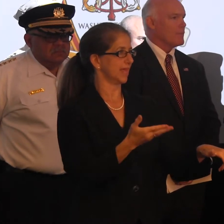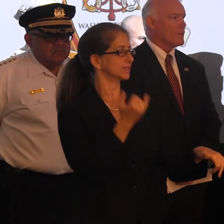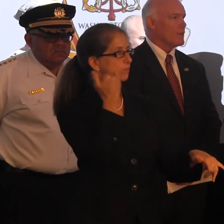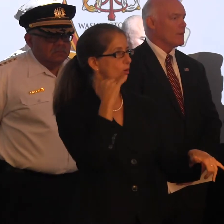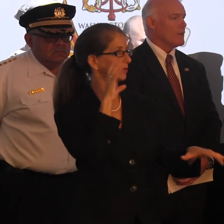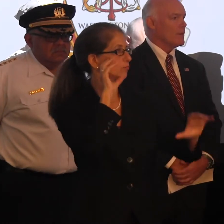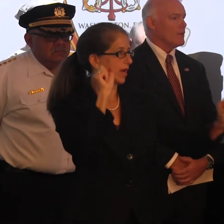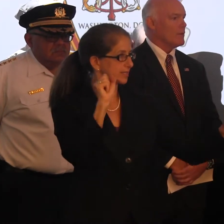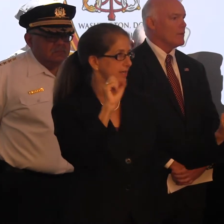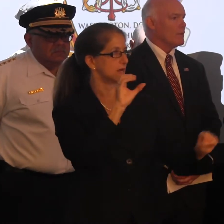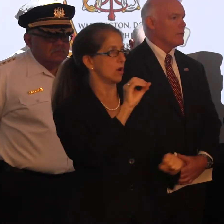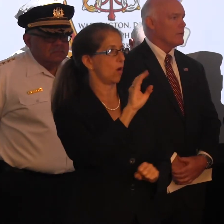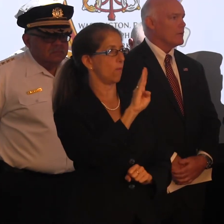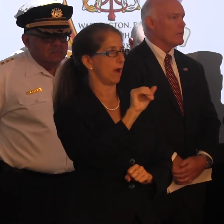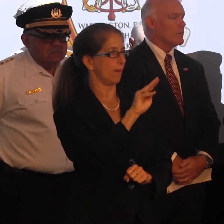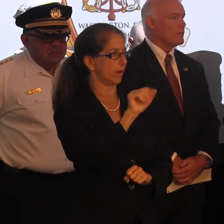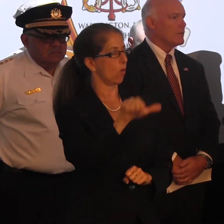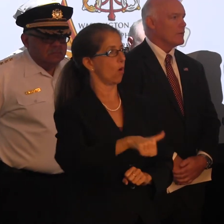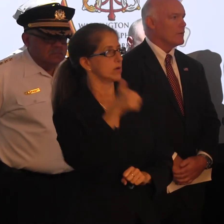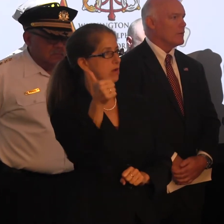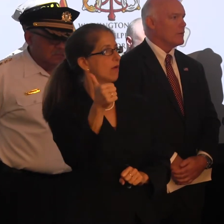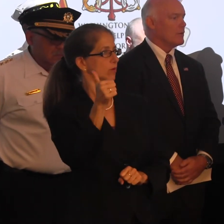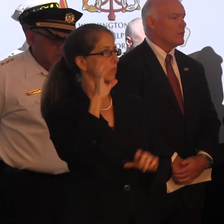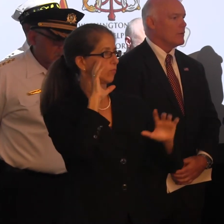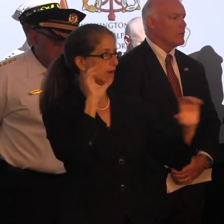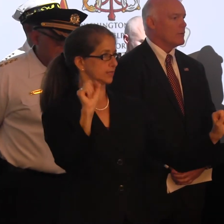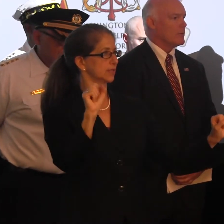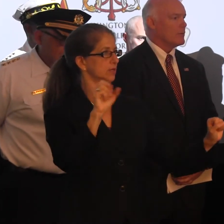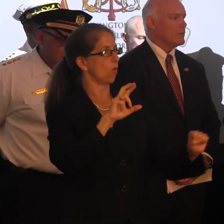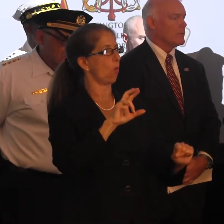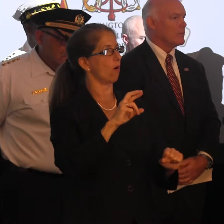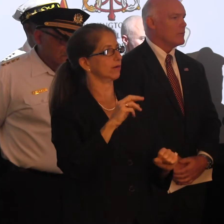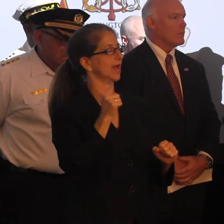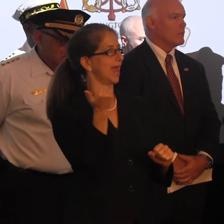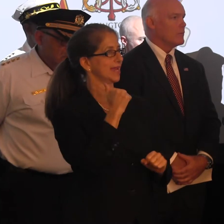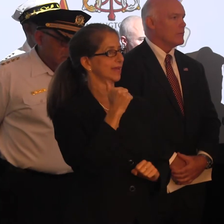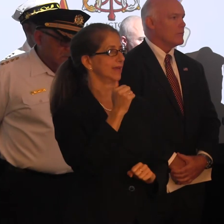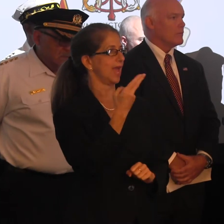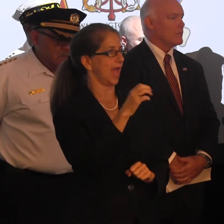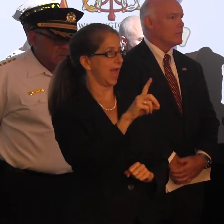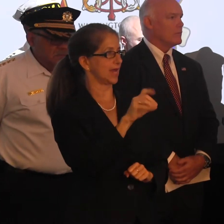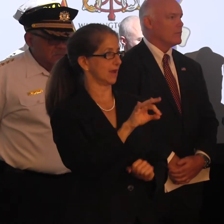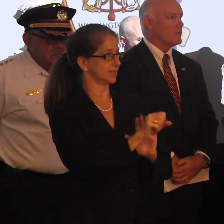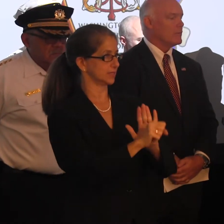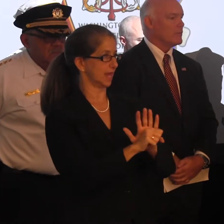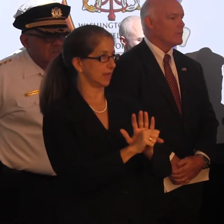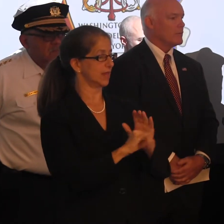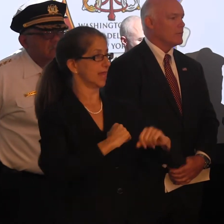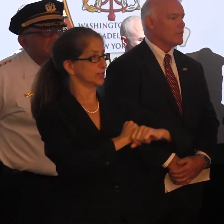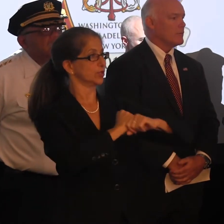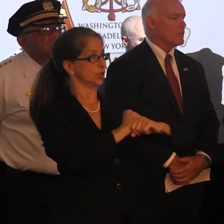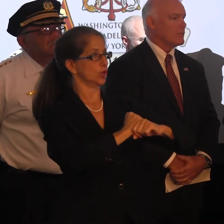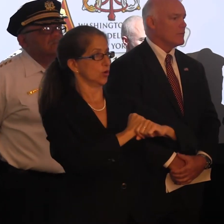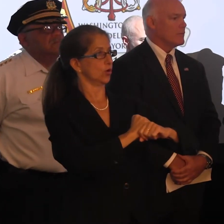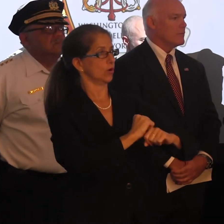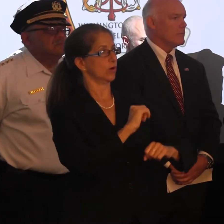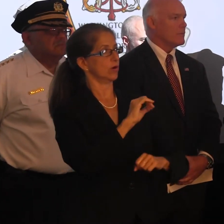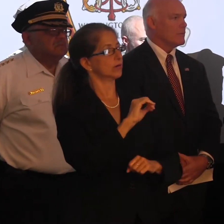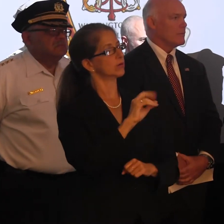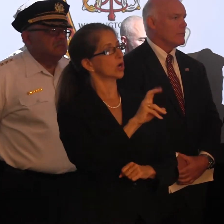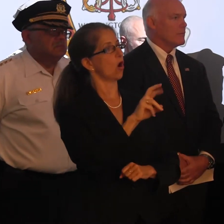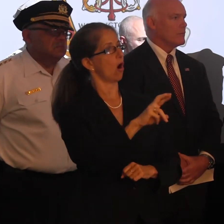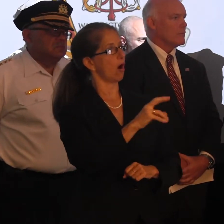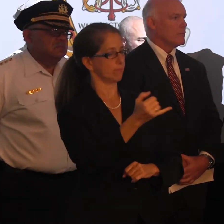any other president or a head of state. Second, the secure vehicle perimeter for, again, I think rather